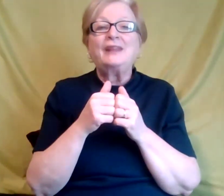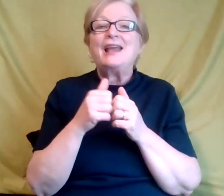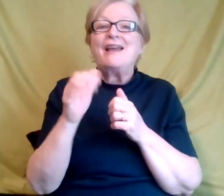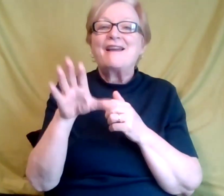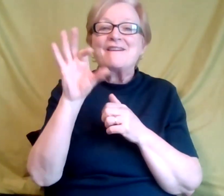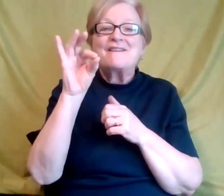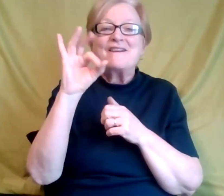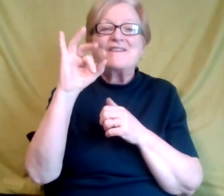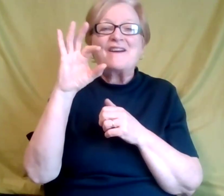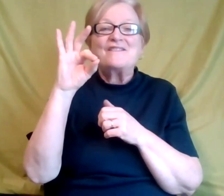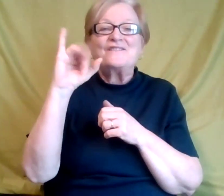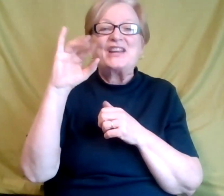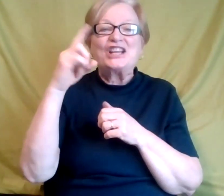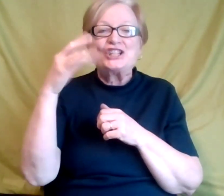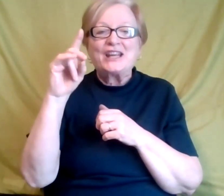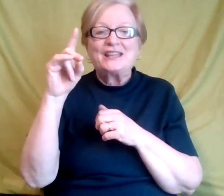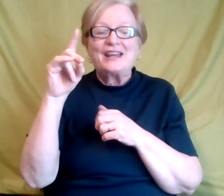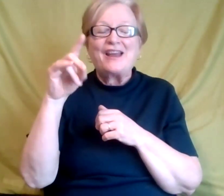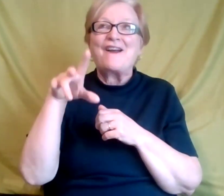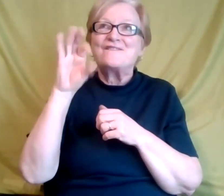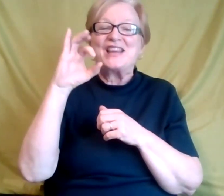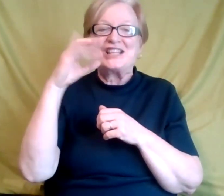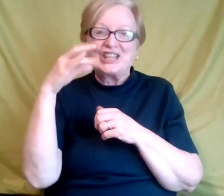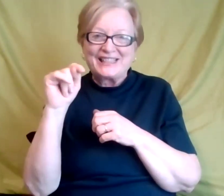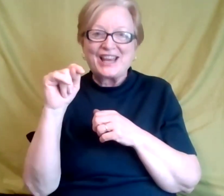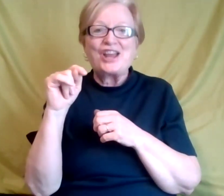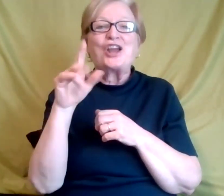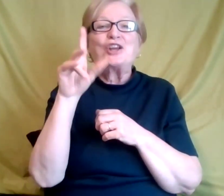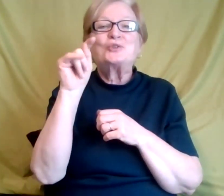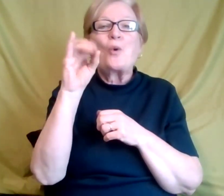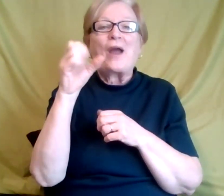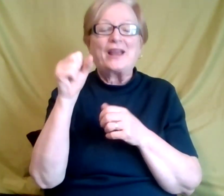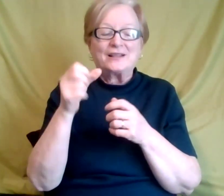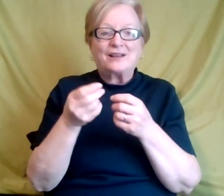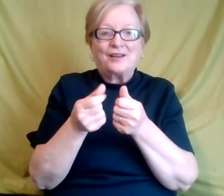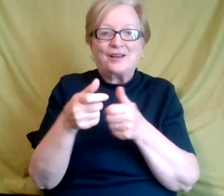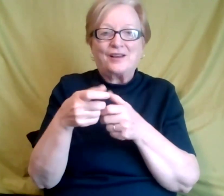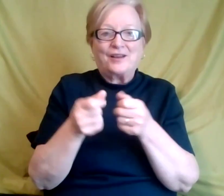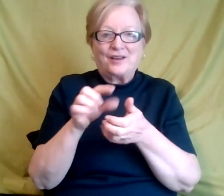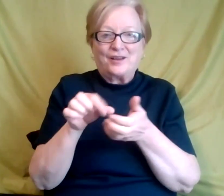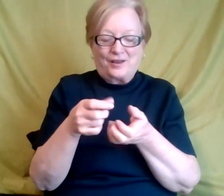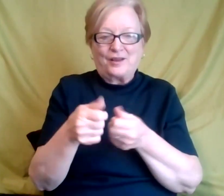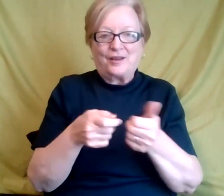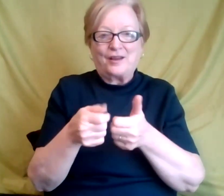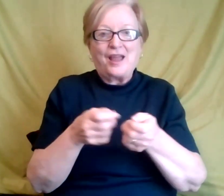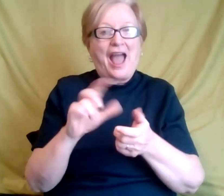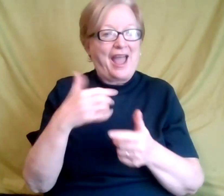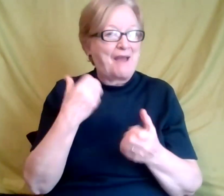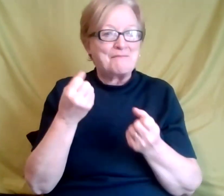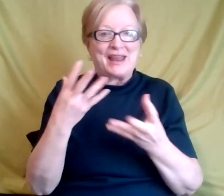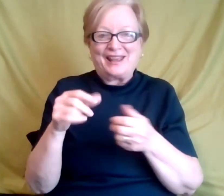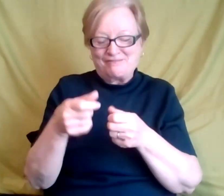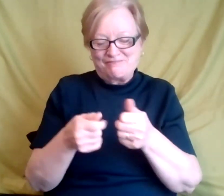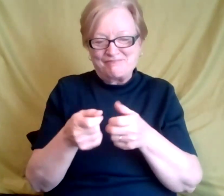help someone focus. Yes. As adults, we love to do things with our hands and fidget toys. I have a whole box of them, um,